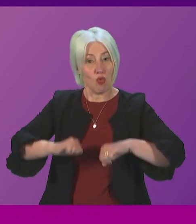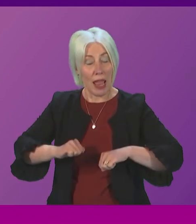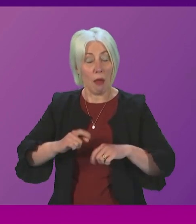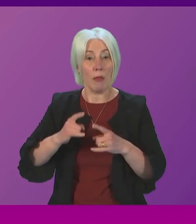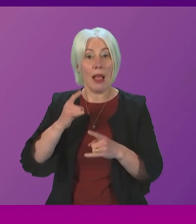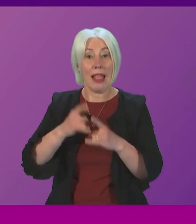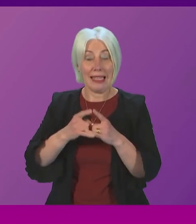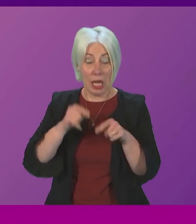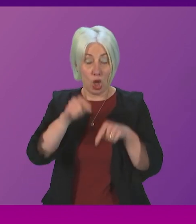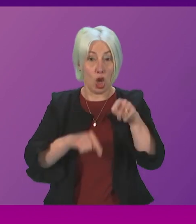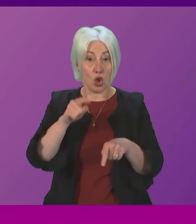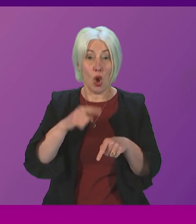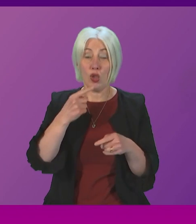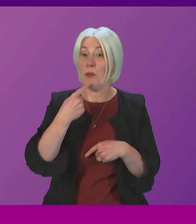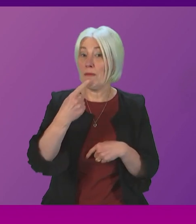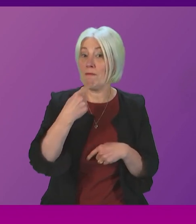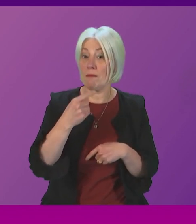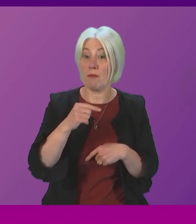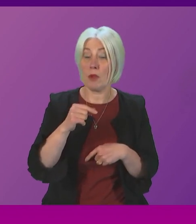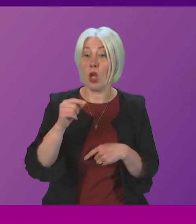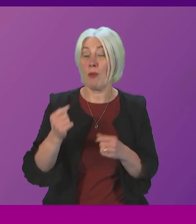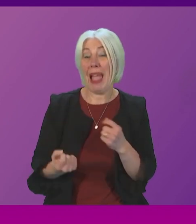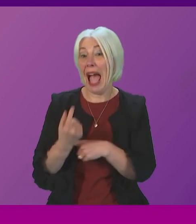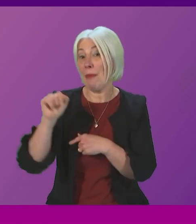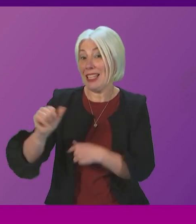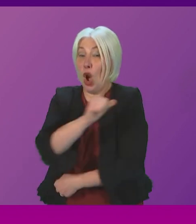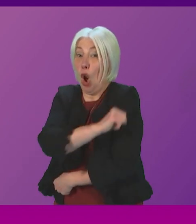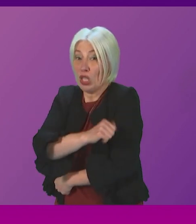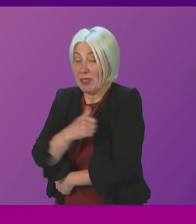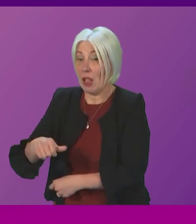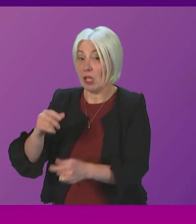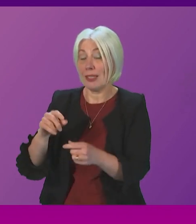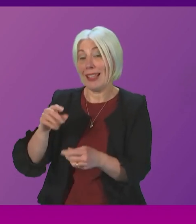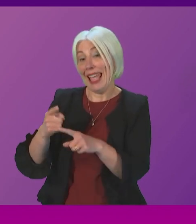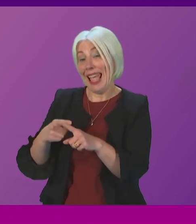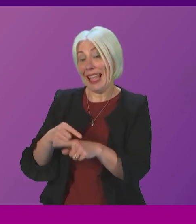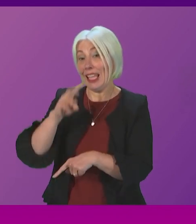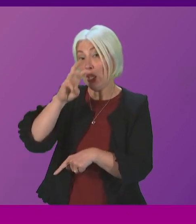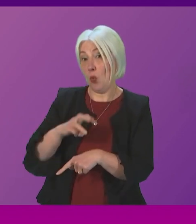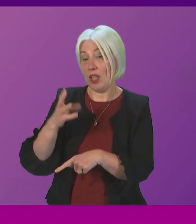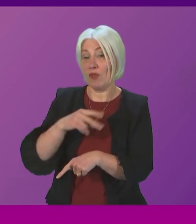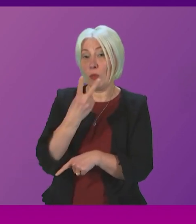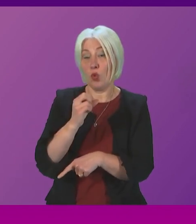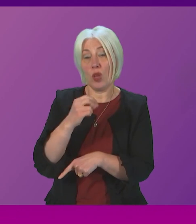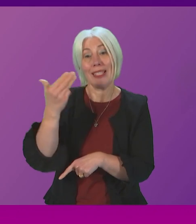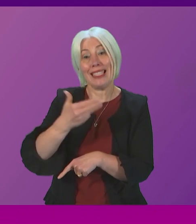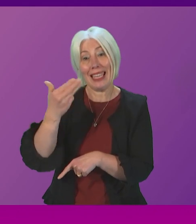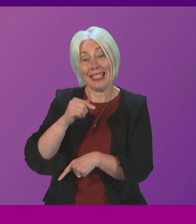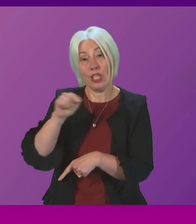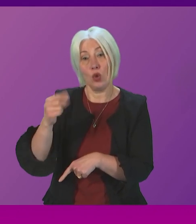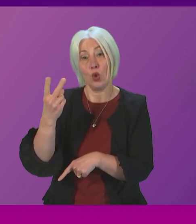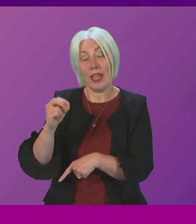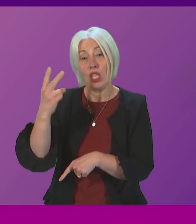assaults were reported to have taken place in hospitals in England and Wales between 2019 and